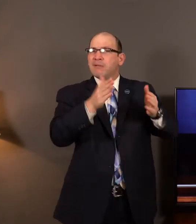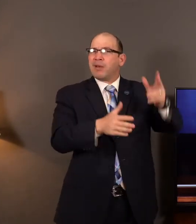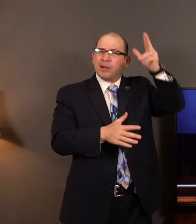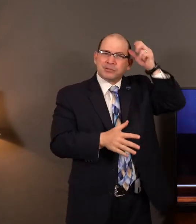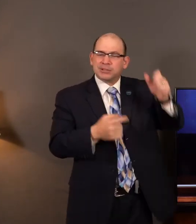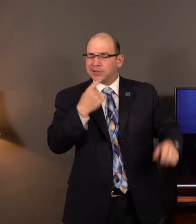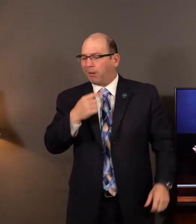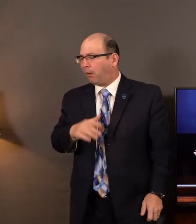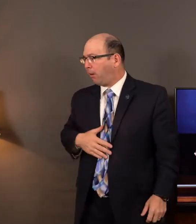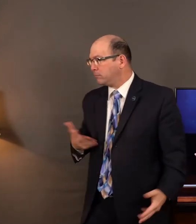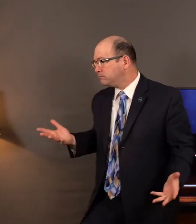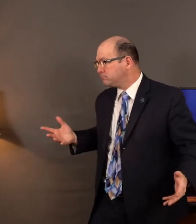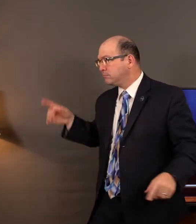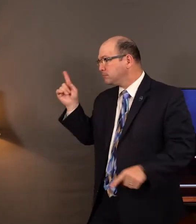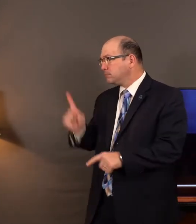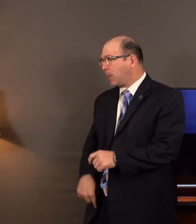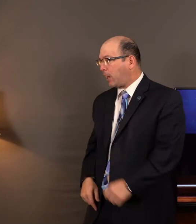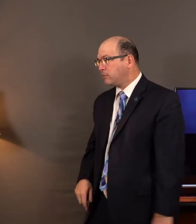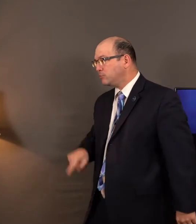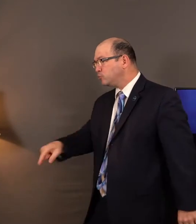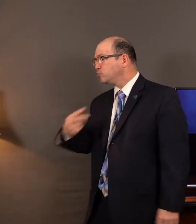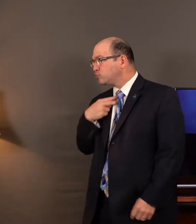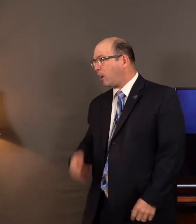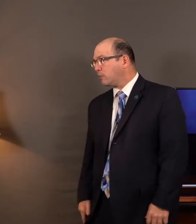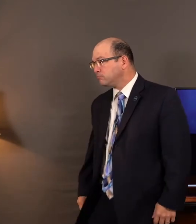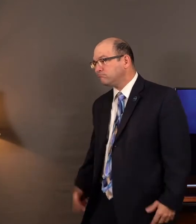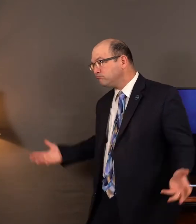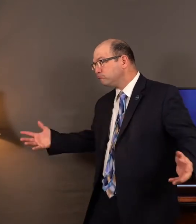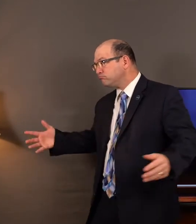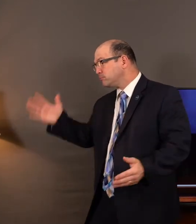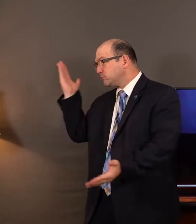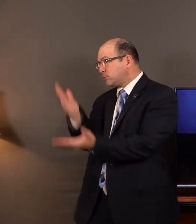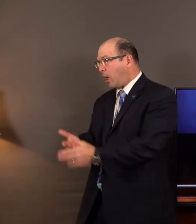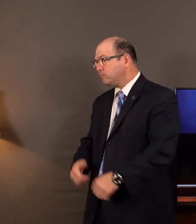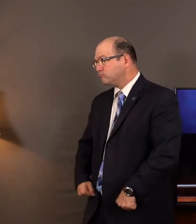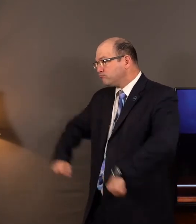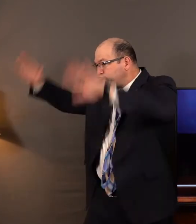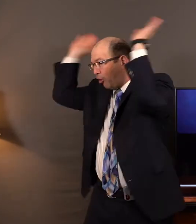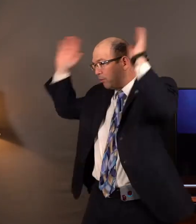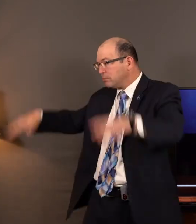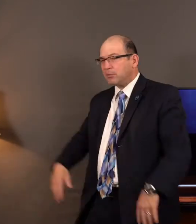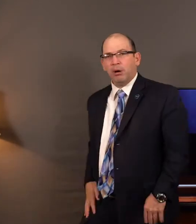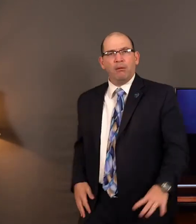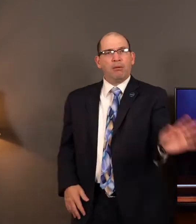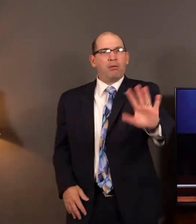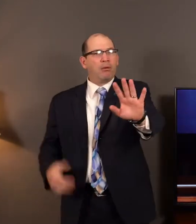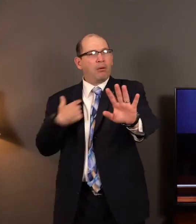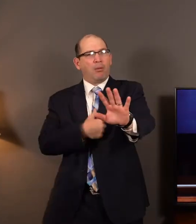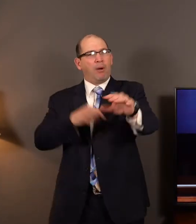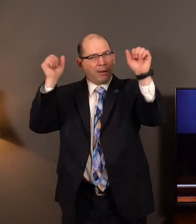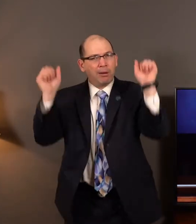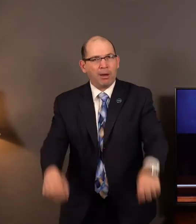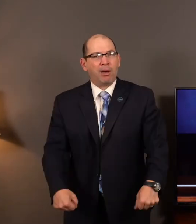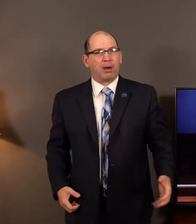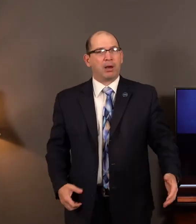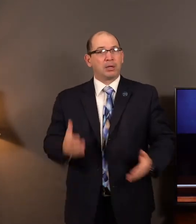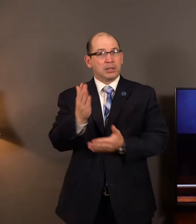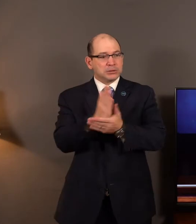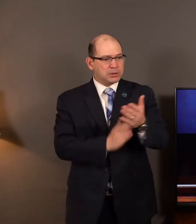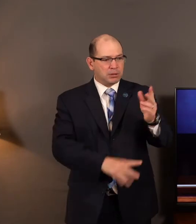that, well, there's nothing we can do anyway. Friend, we can do something because of the God that we serve. Some suffer from inability. Why? I